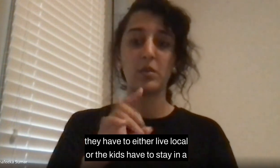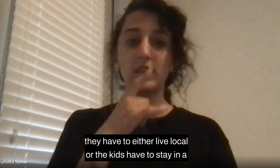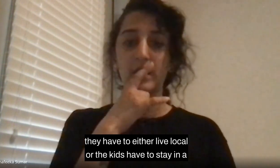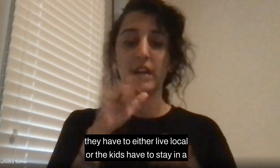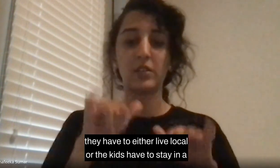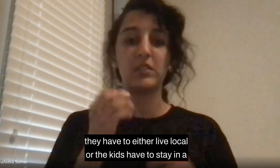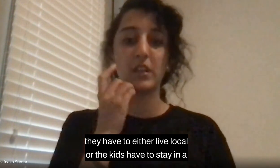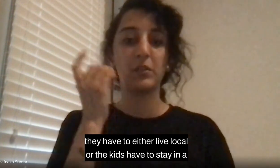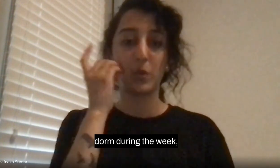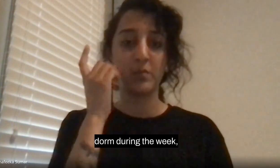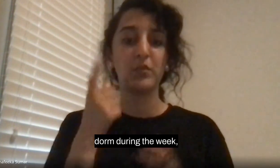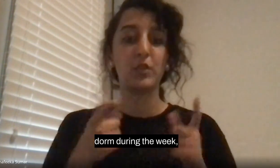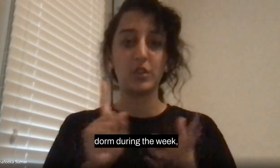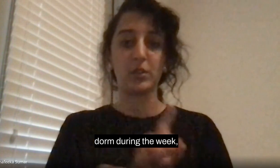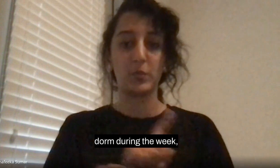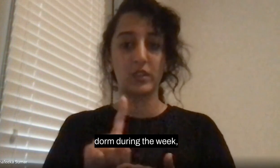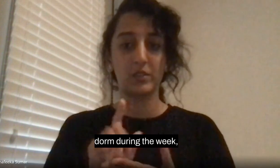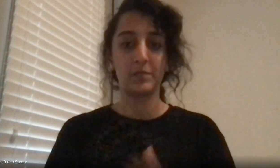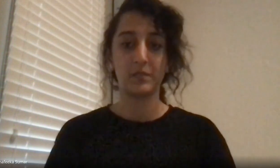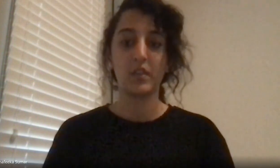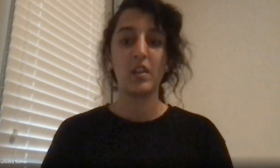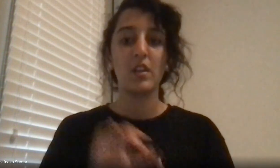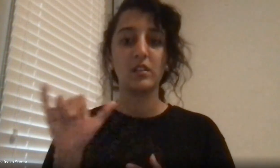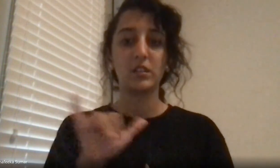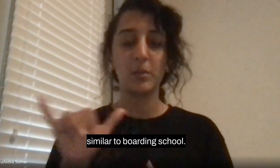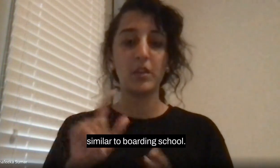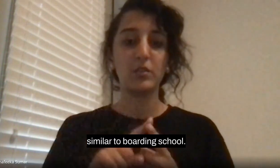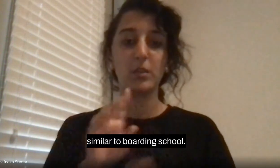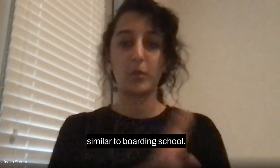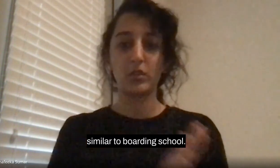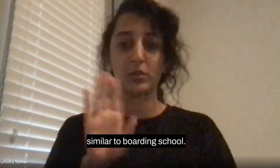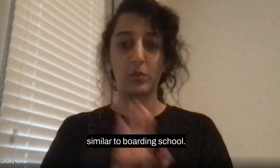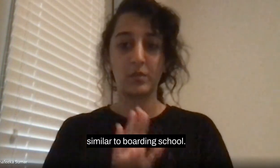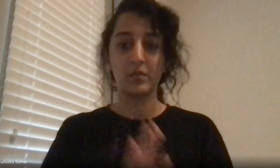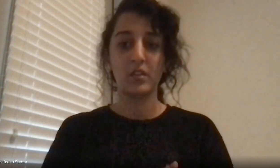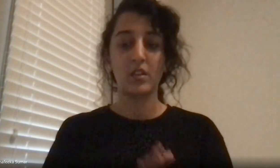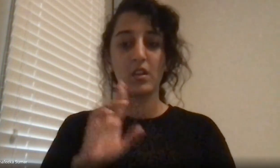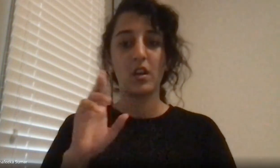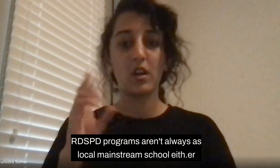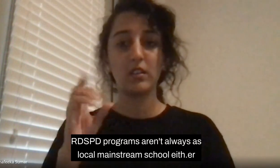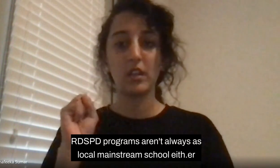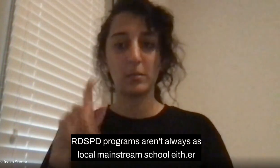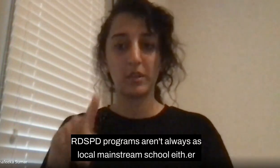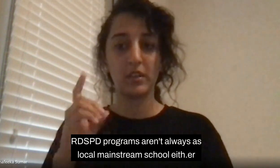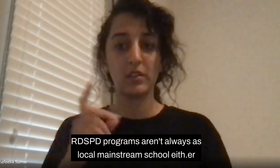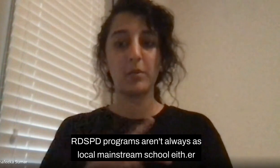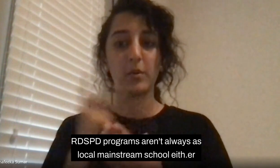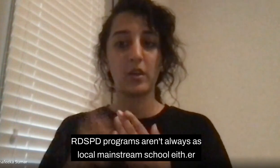the kids have to stay in dorms during the week. Similar to the Boulder School, RDSPD programs